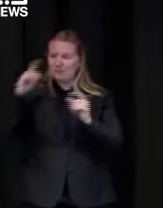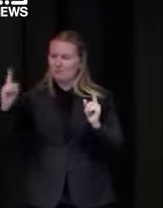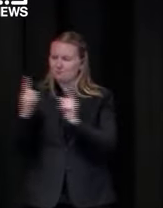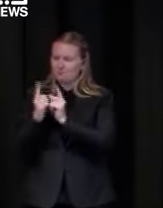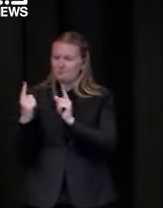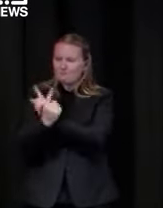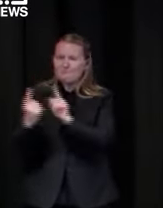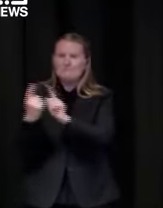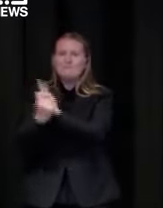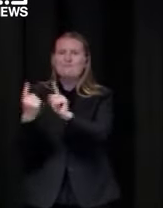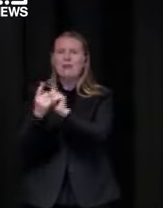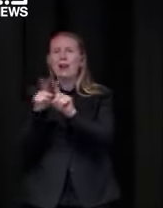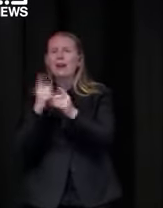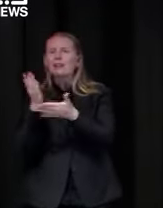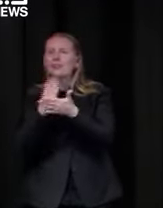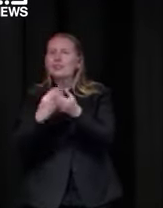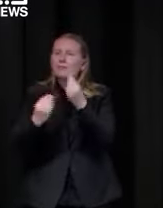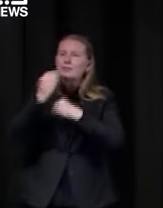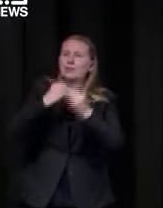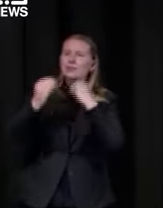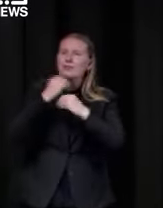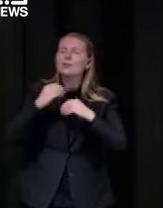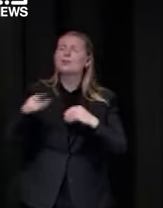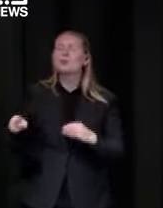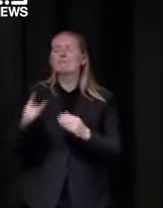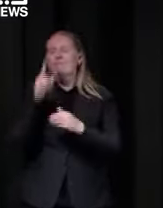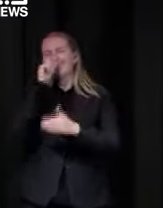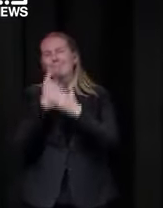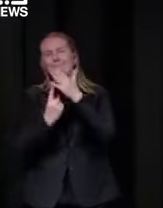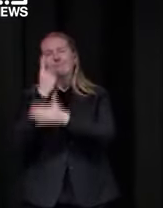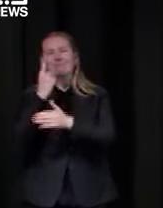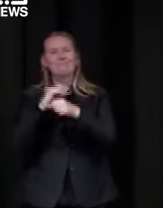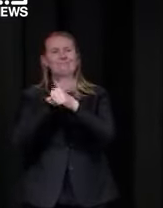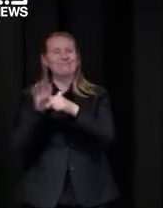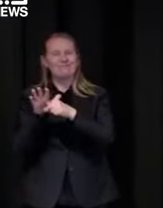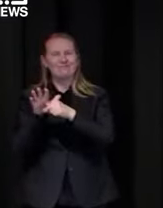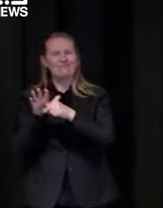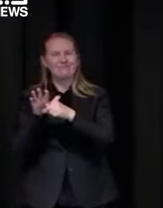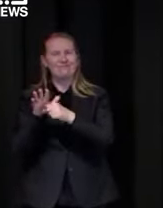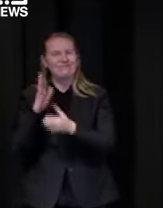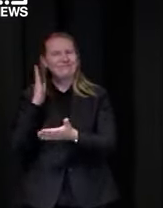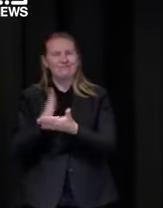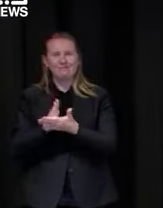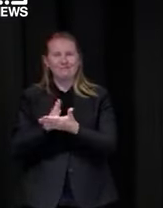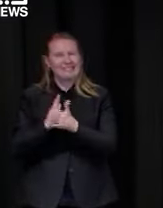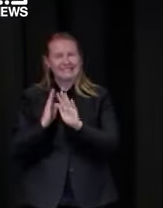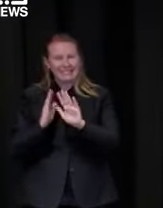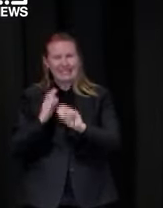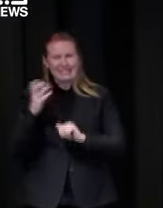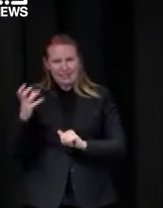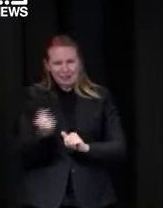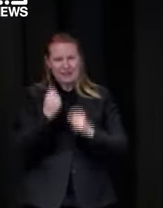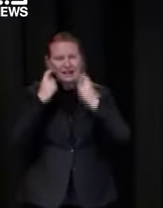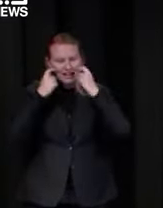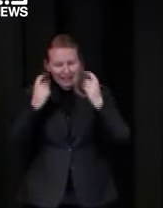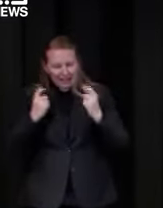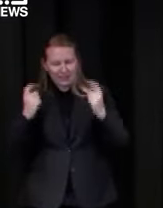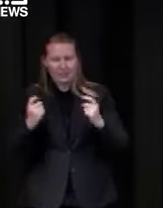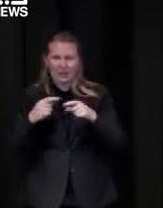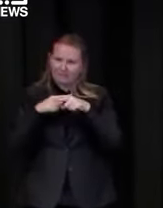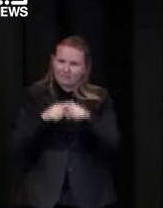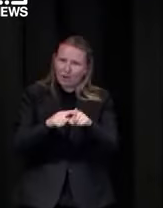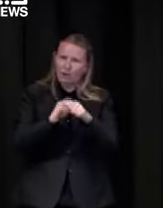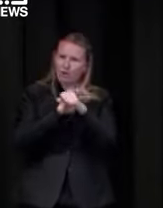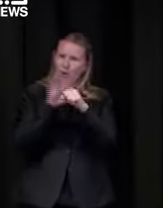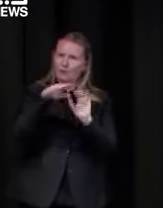involving a bit of food sharing all as usual for understandable reasons completely in contravention to the normal covert safe principles so